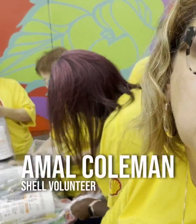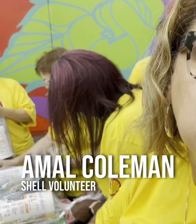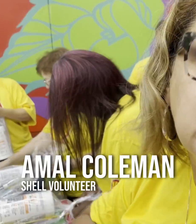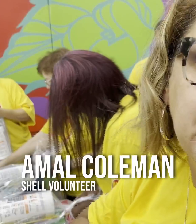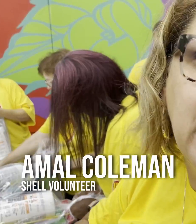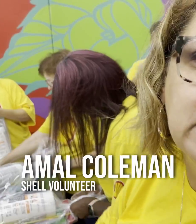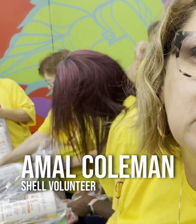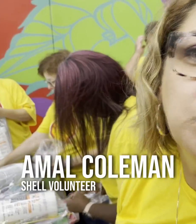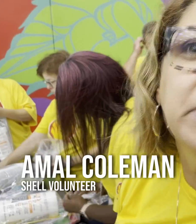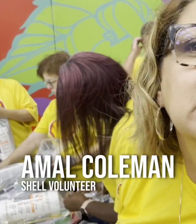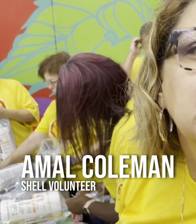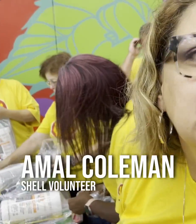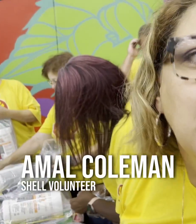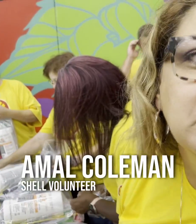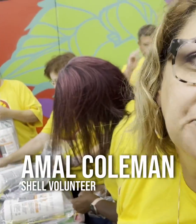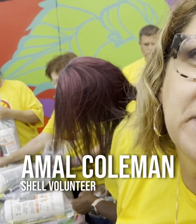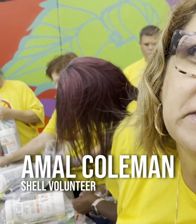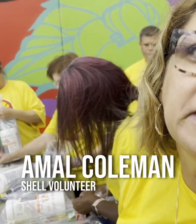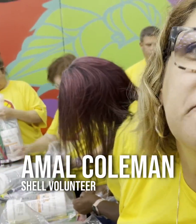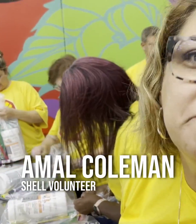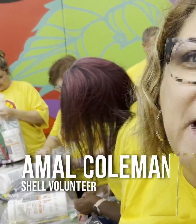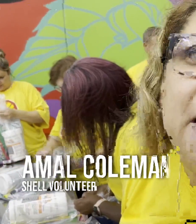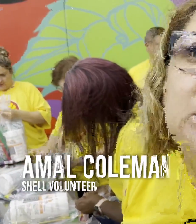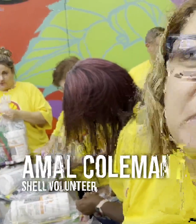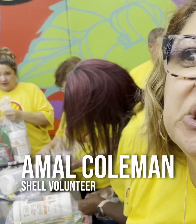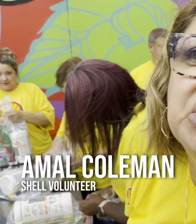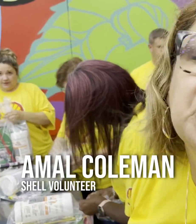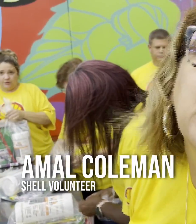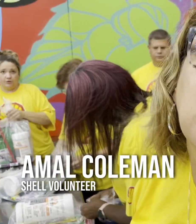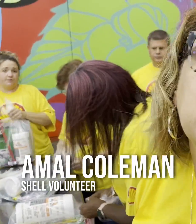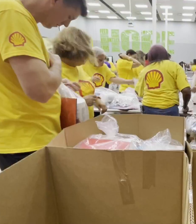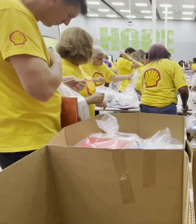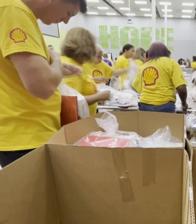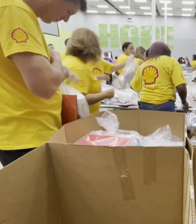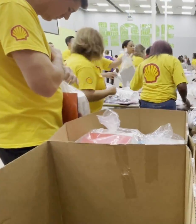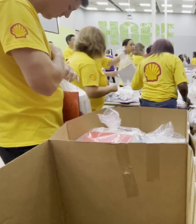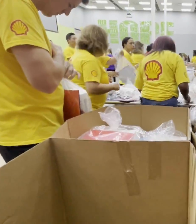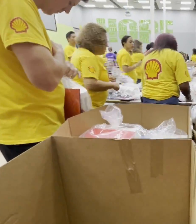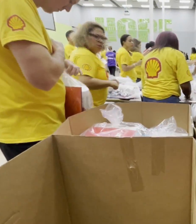to buy school supplies and what not so it's always great to give back to Shell.